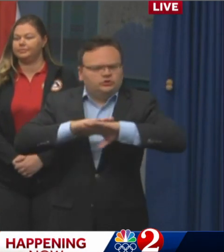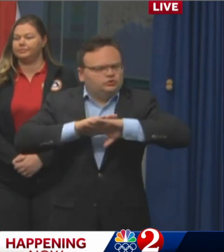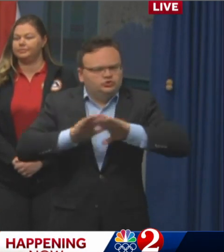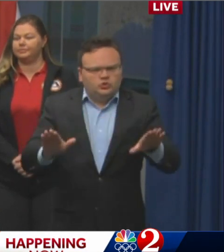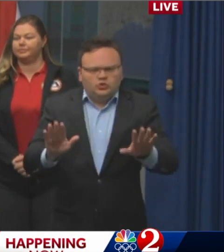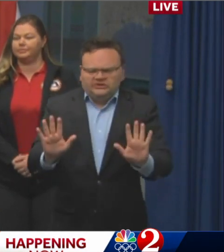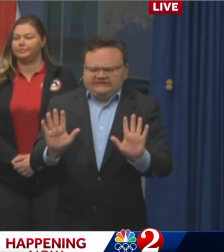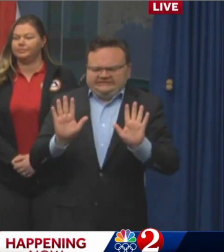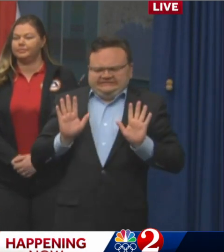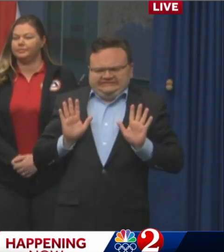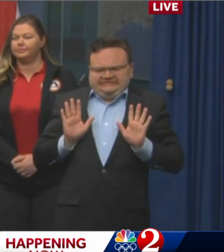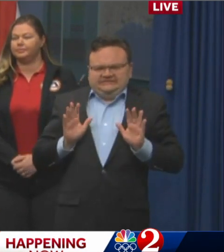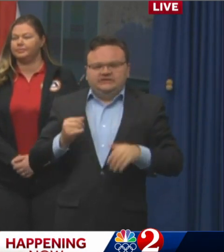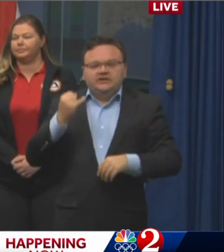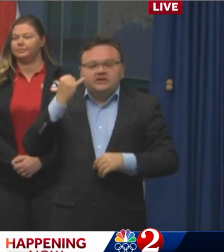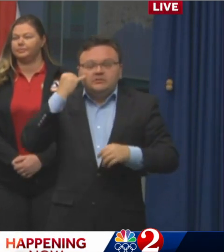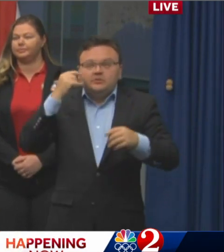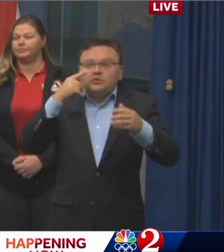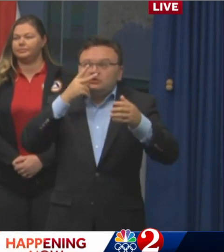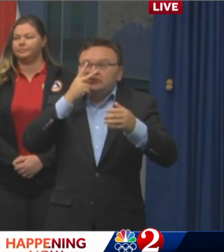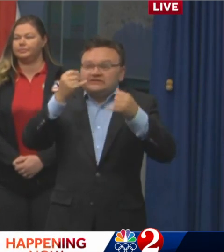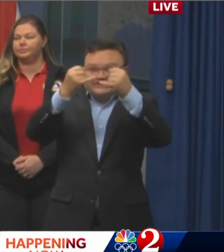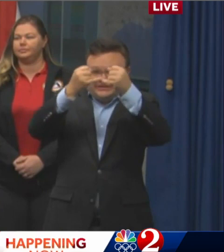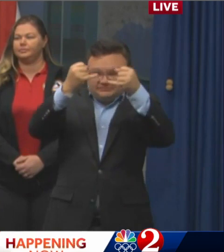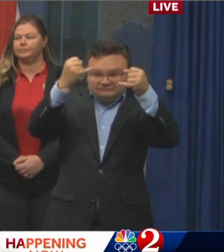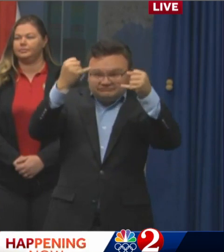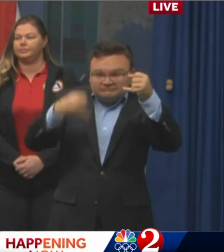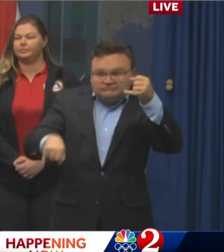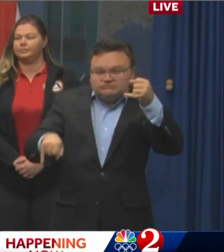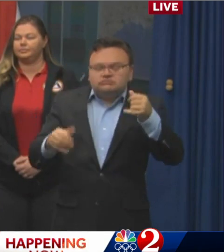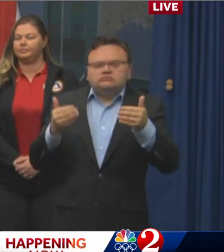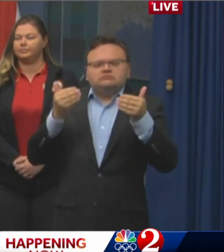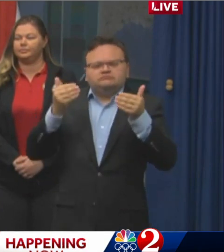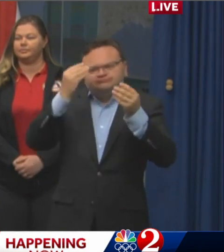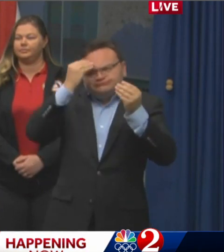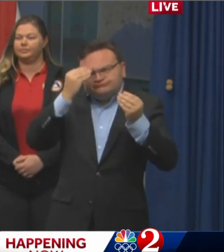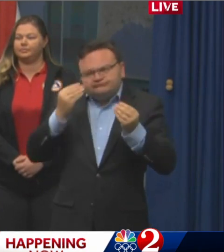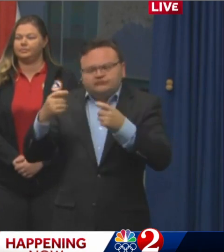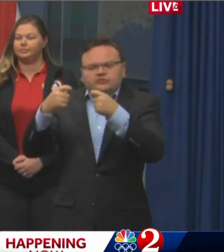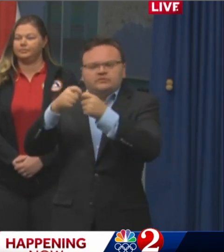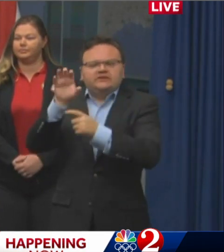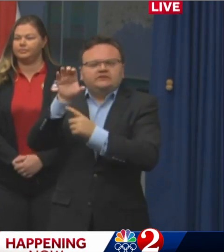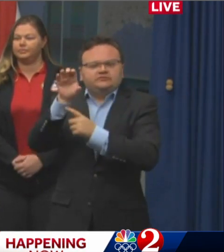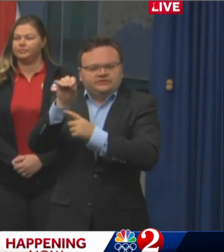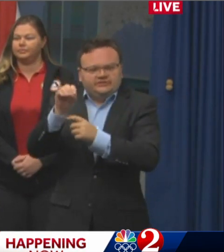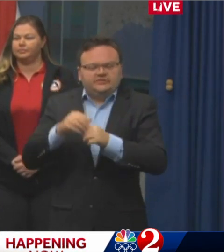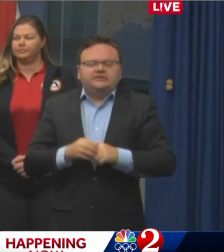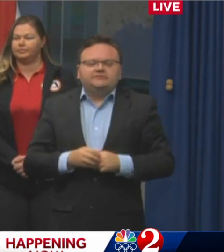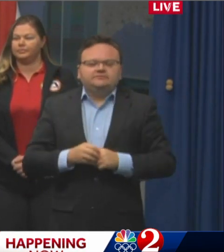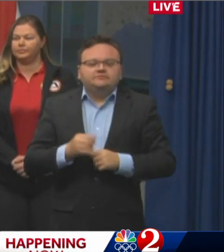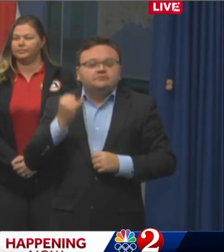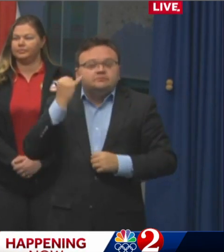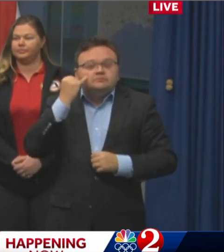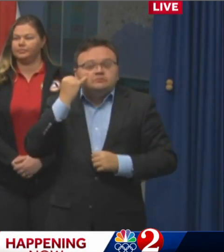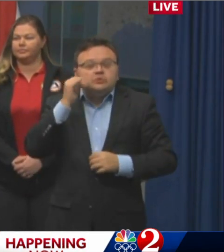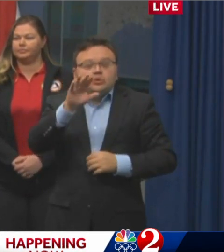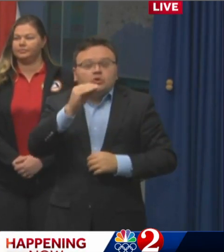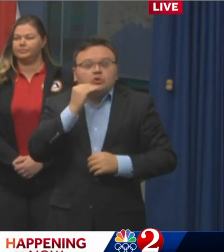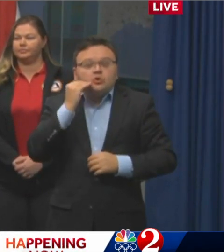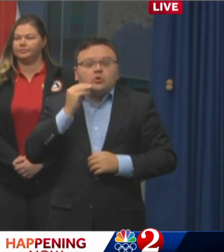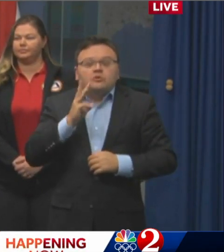If your home is taken in water, don't use wet electrical devices. And if you've lost power, do not use